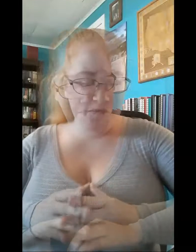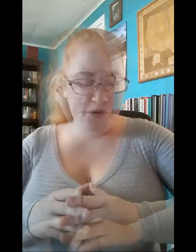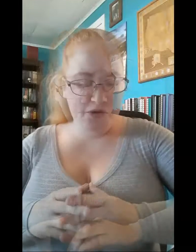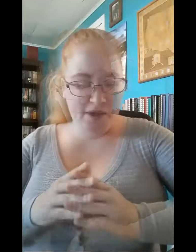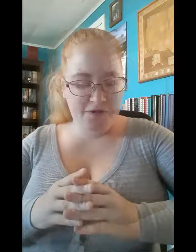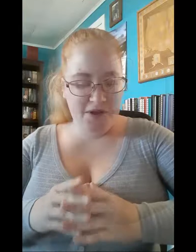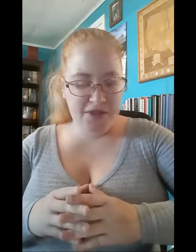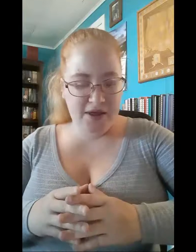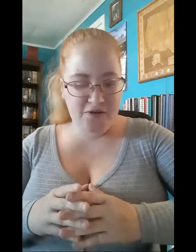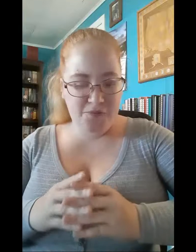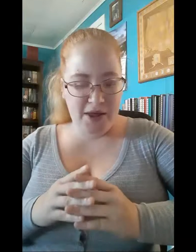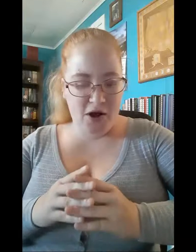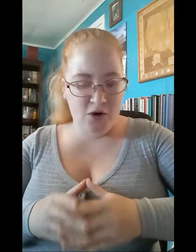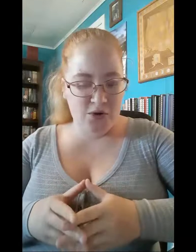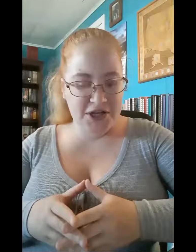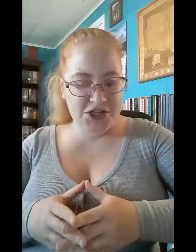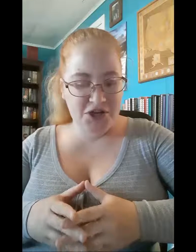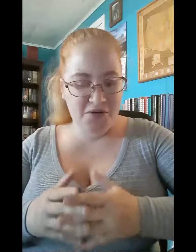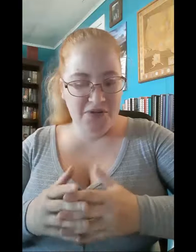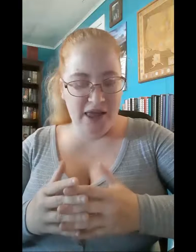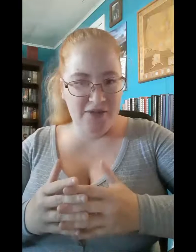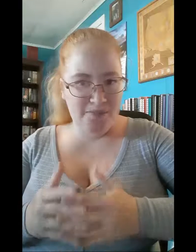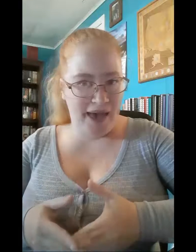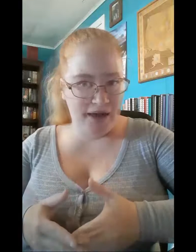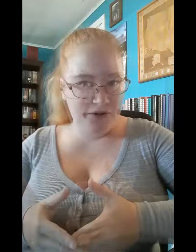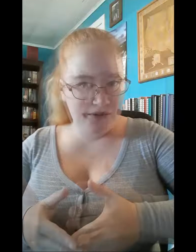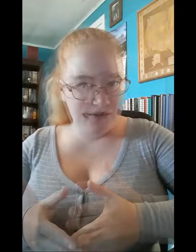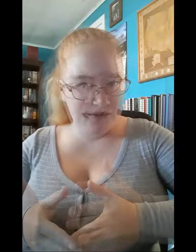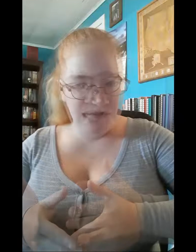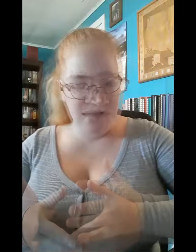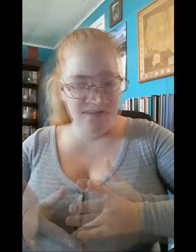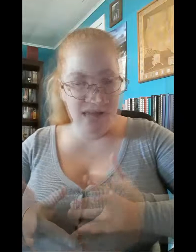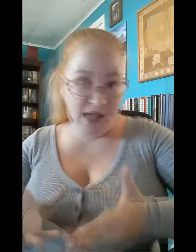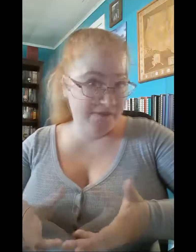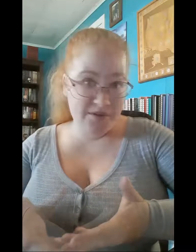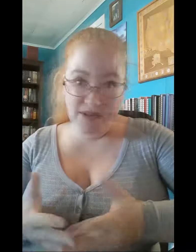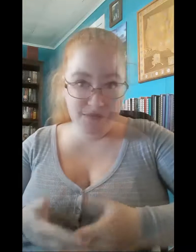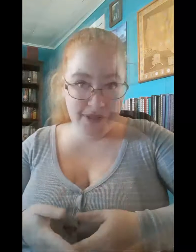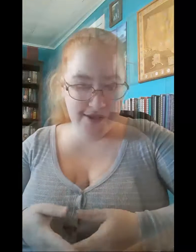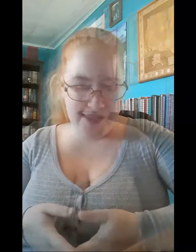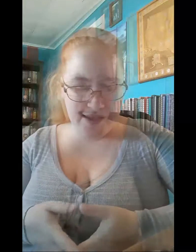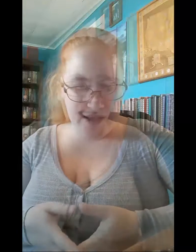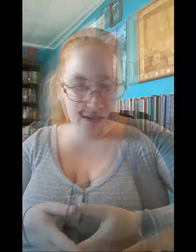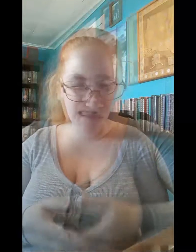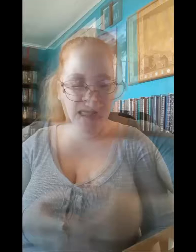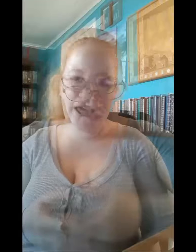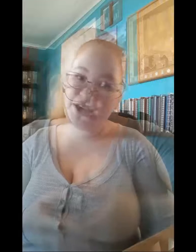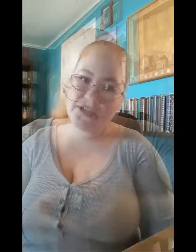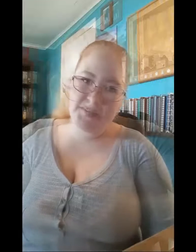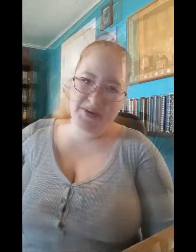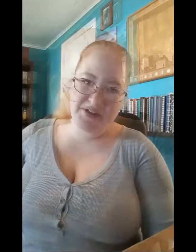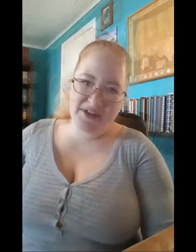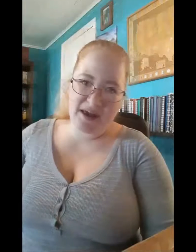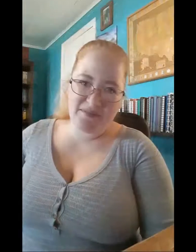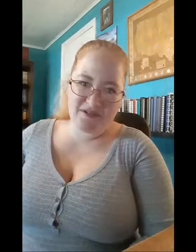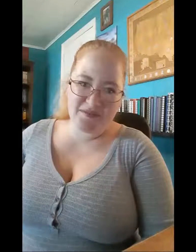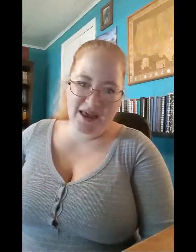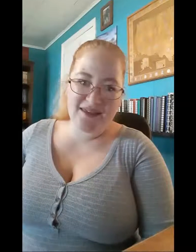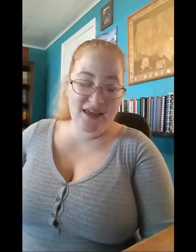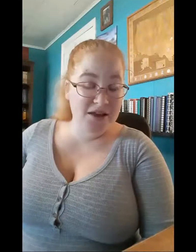book makes me think of my own issues and battles, and I found it really enlightening. Another book that comes to mind in